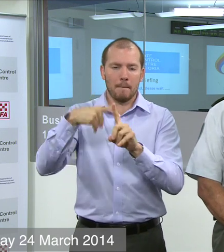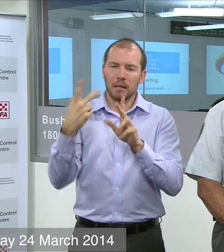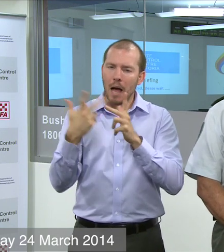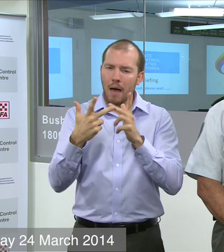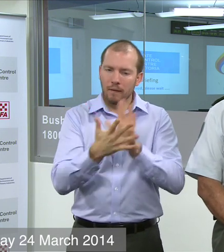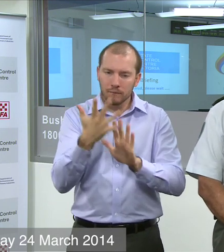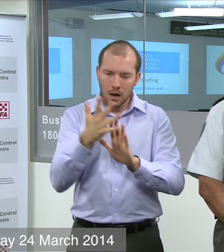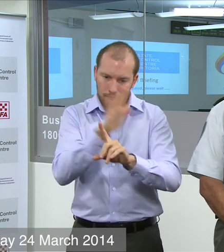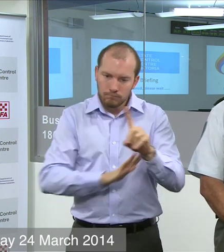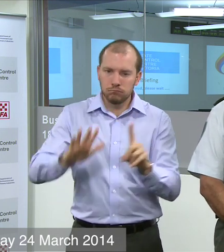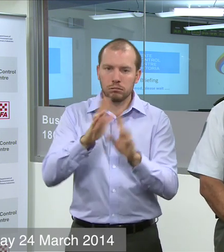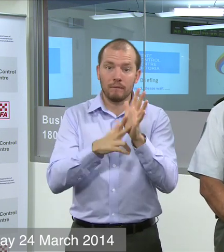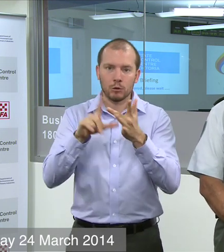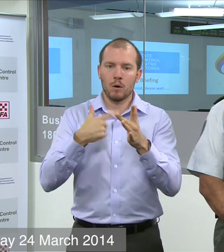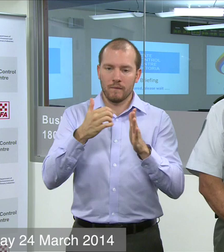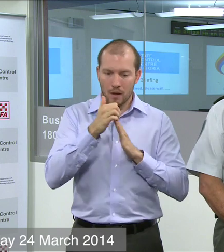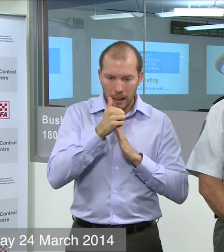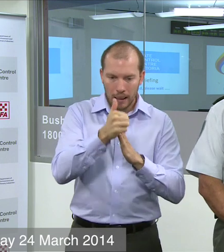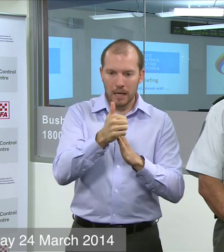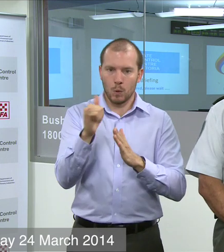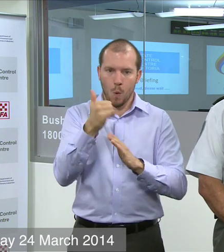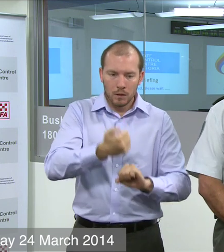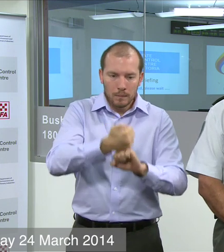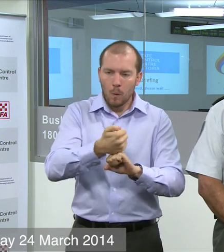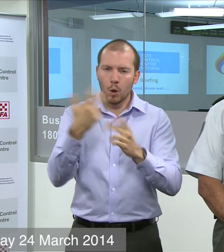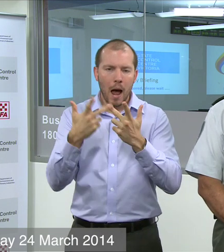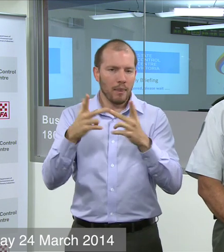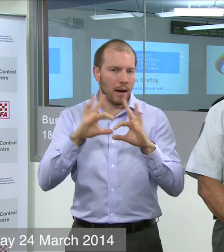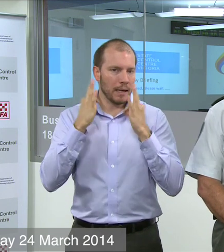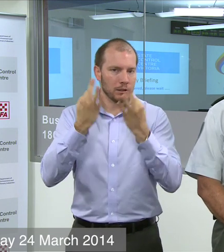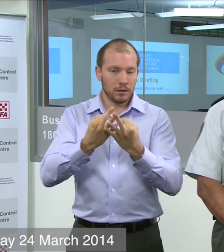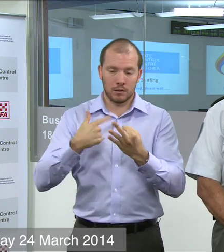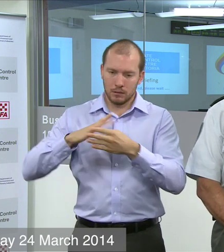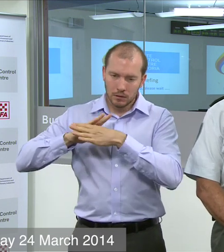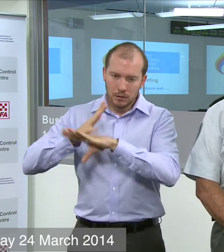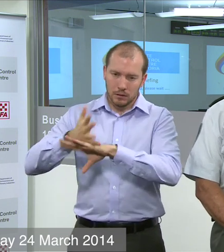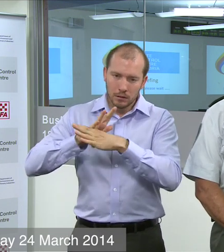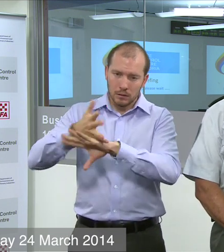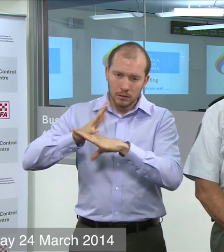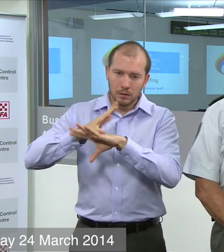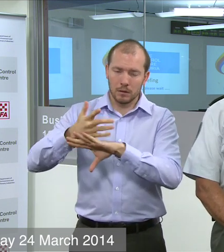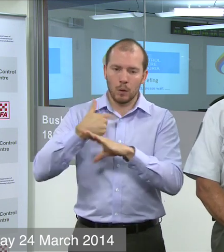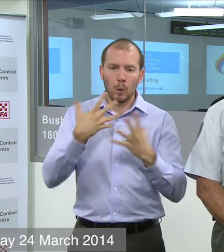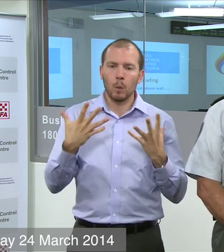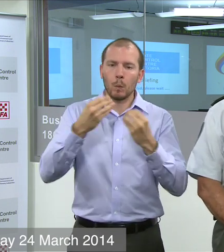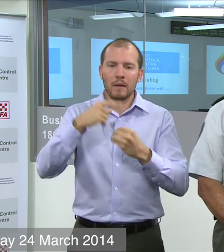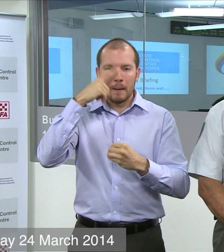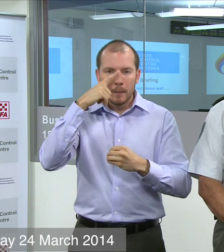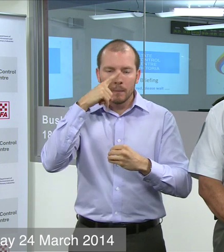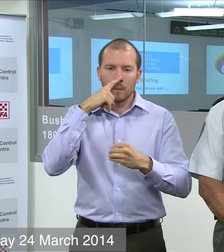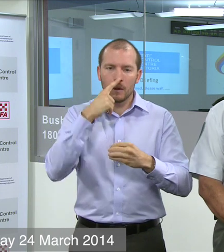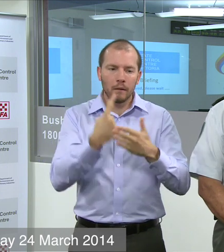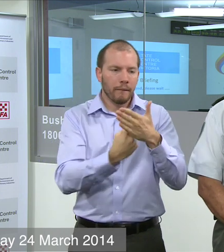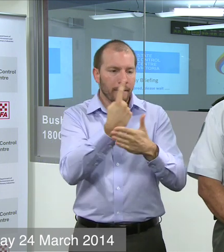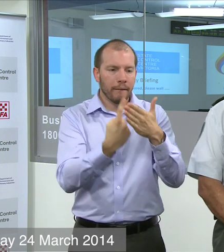or supported the other fire agencies. It's been quite a big effort. We've also spent quite a lot of time with people in incident management